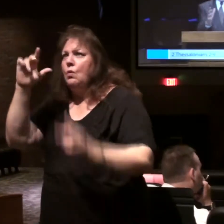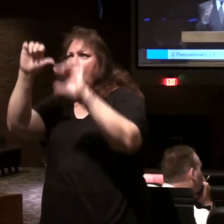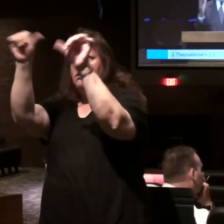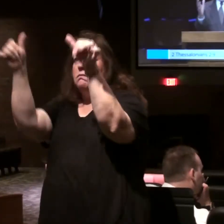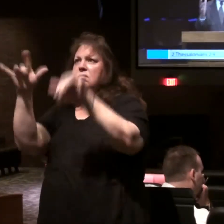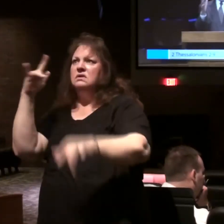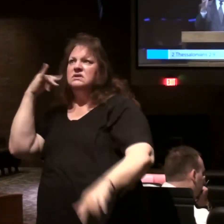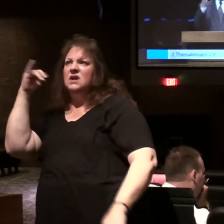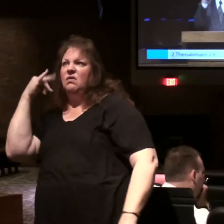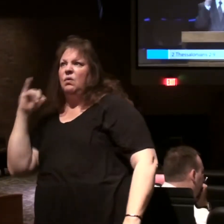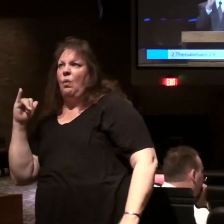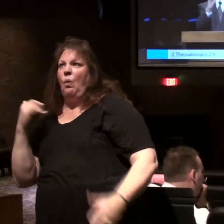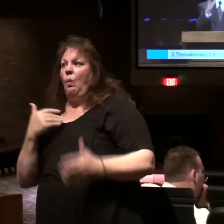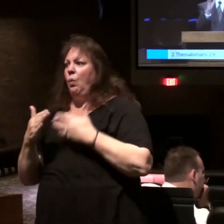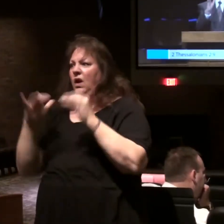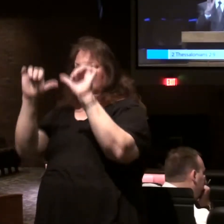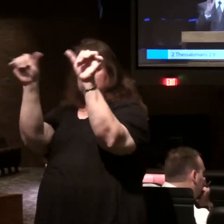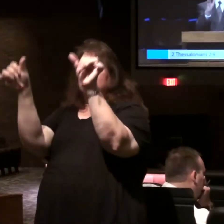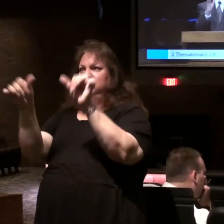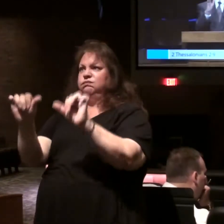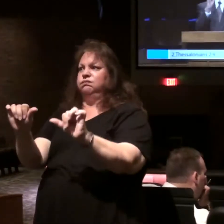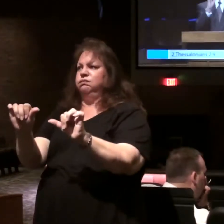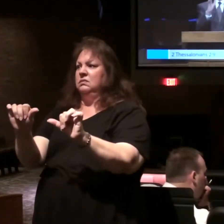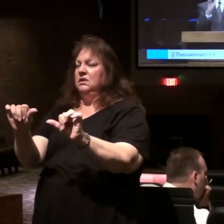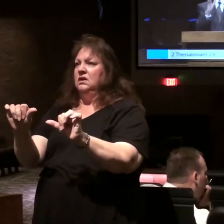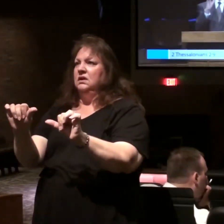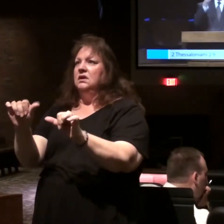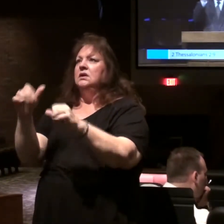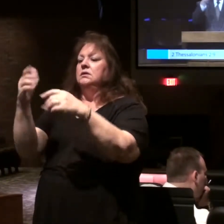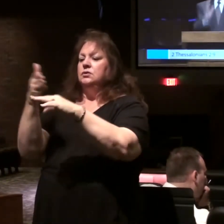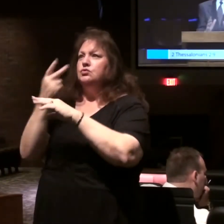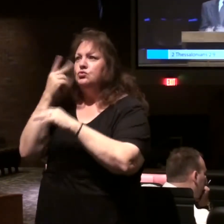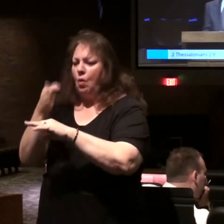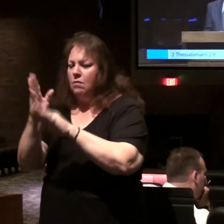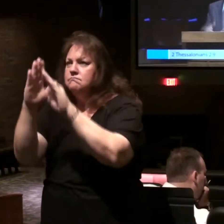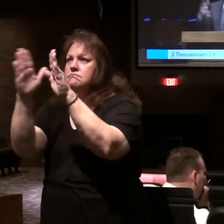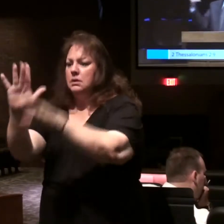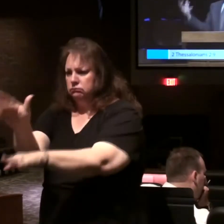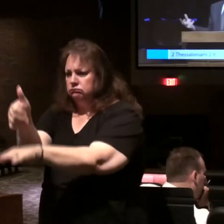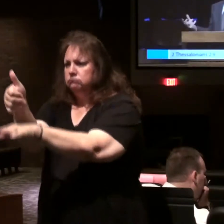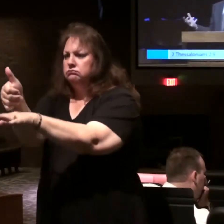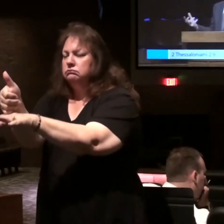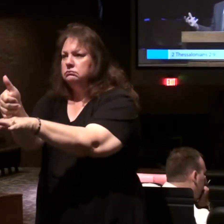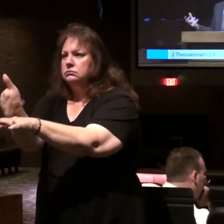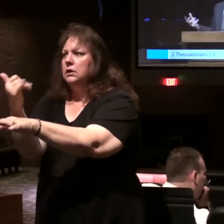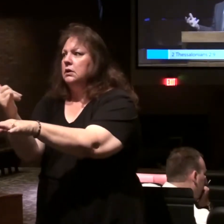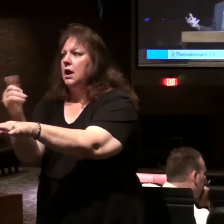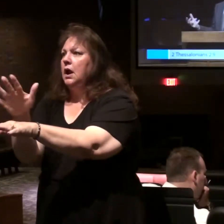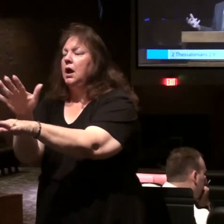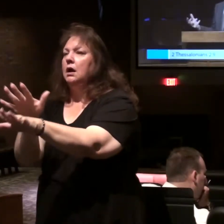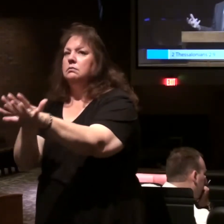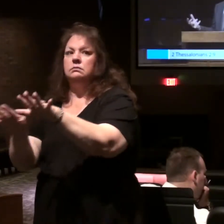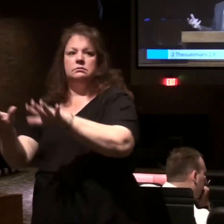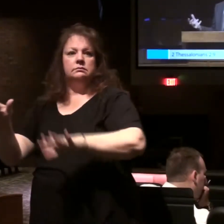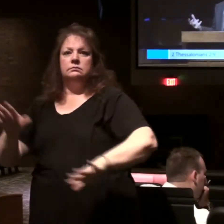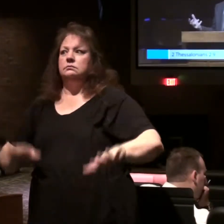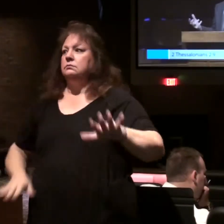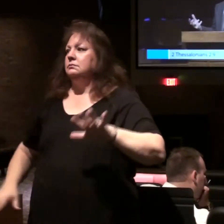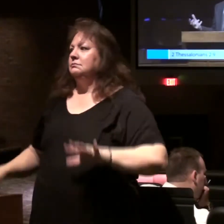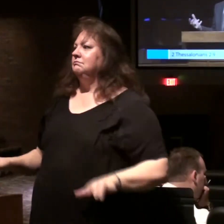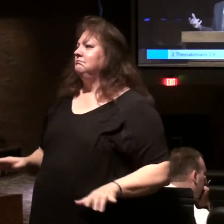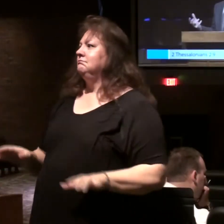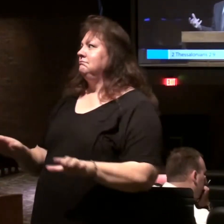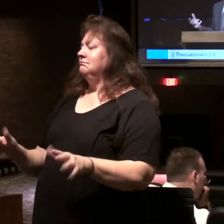of silver and gold or whatever that had been made and set up and all of a sudden it begins to move about and do